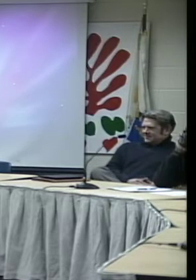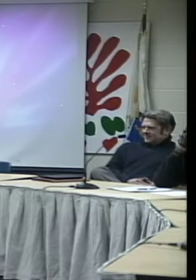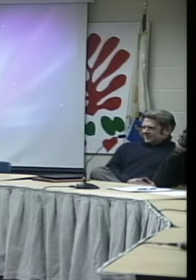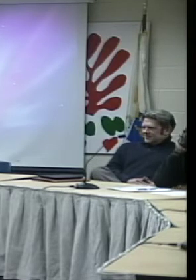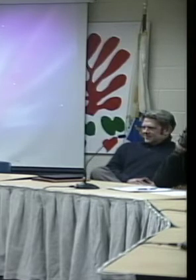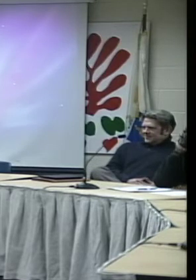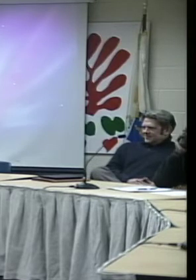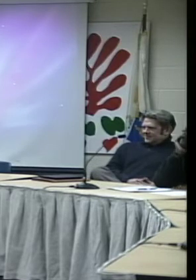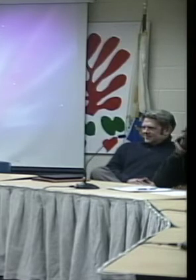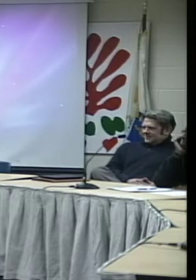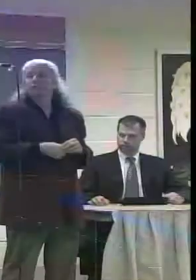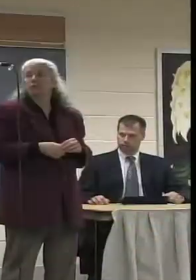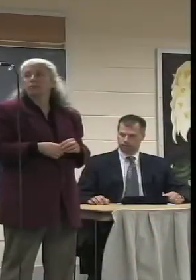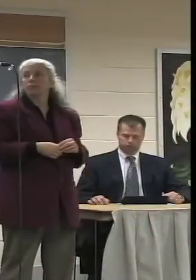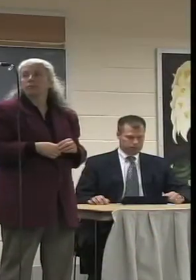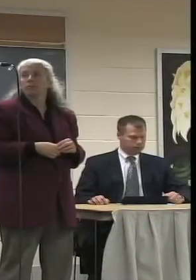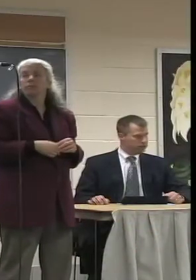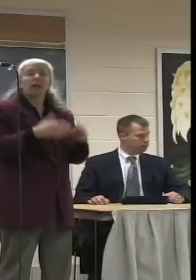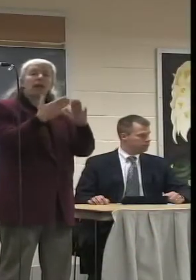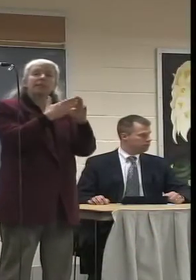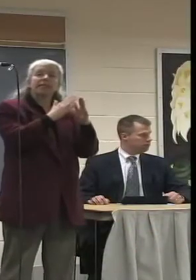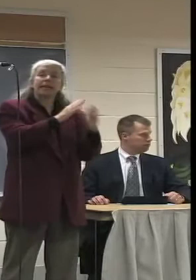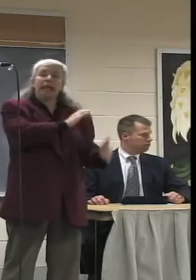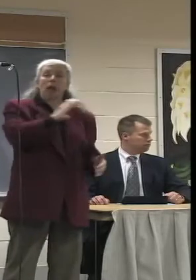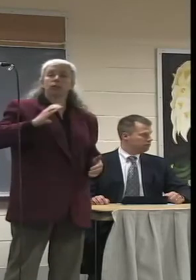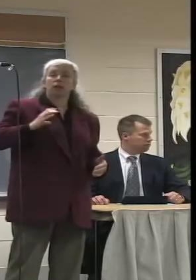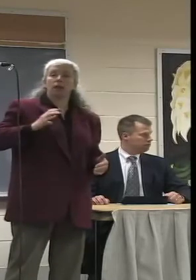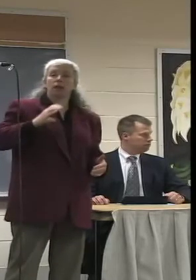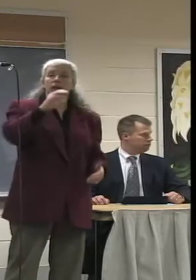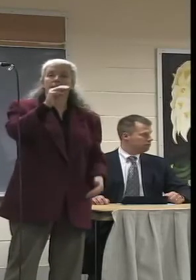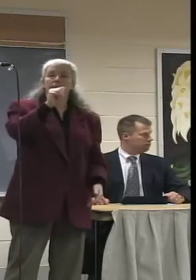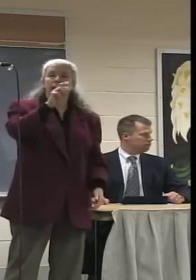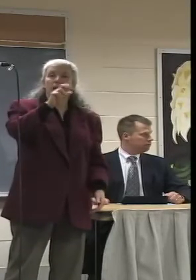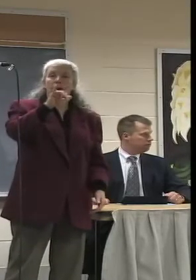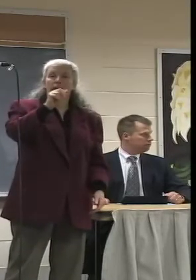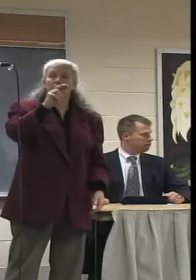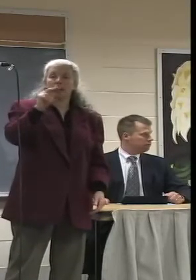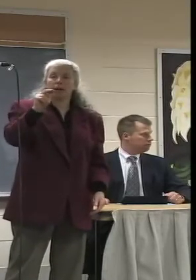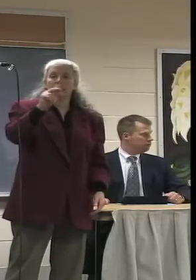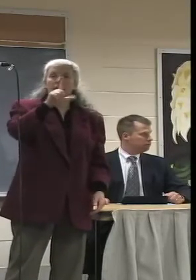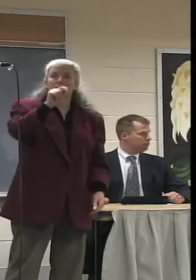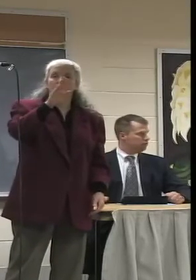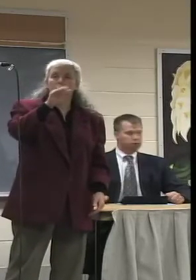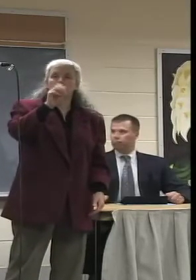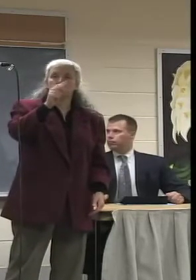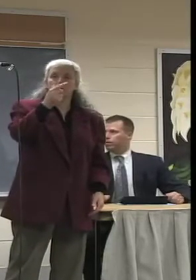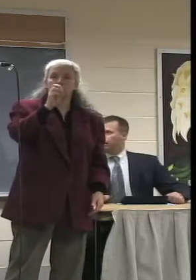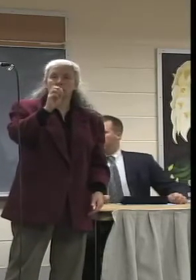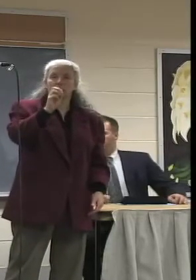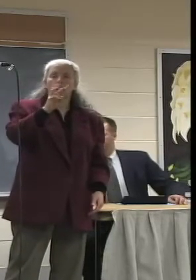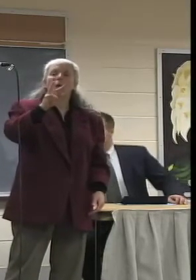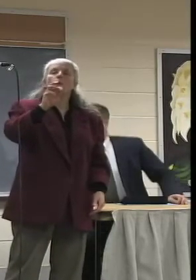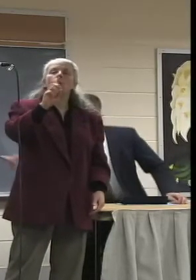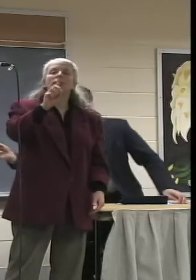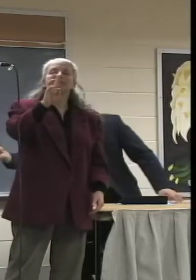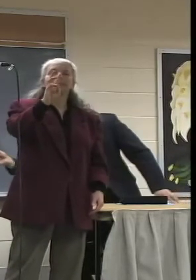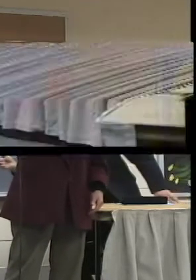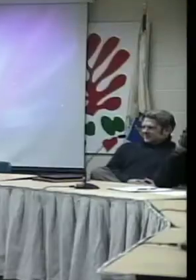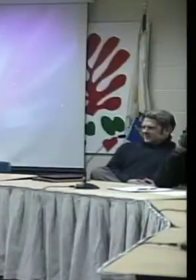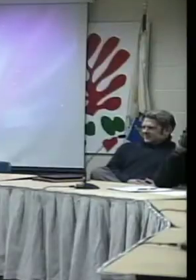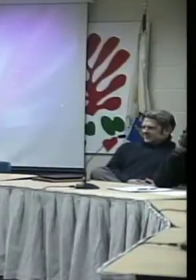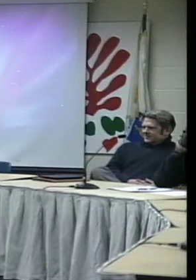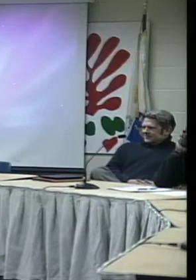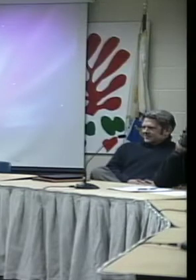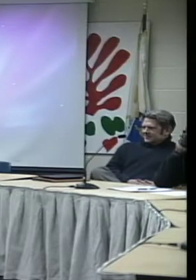Good evening. I'm City Councilor Marianne Labarge from Ward 6. I am... Procedural, just a